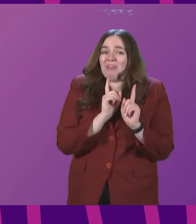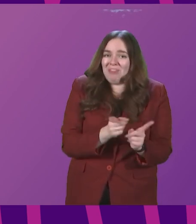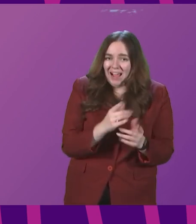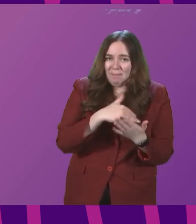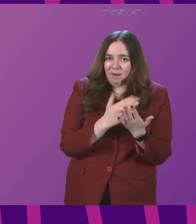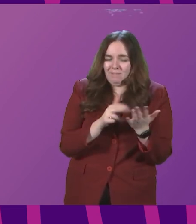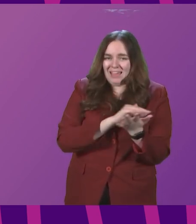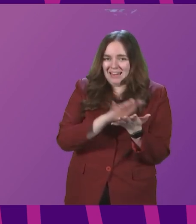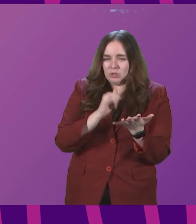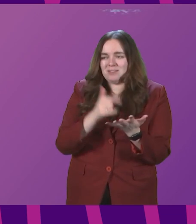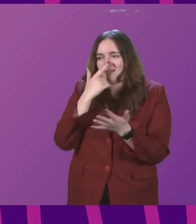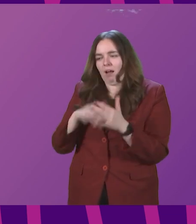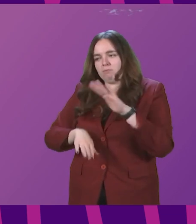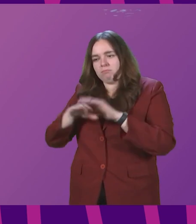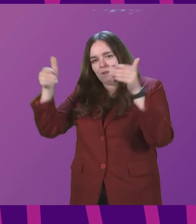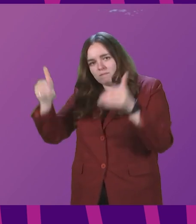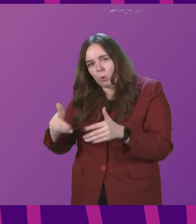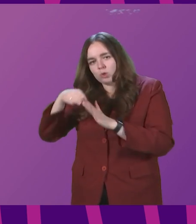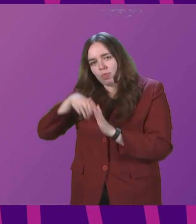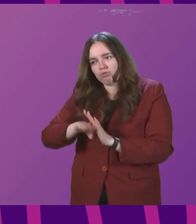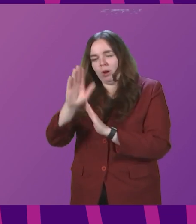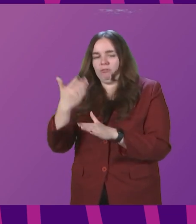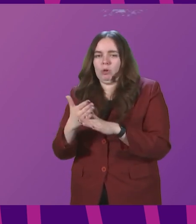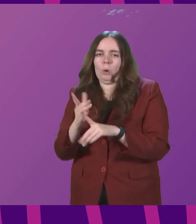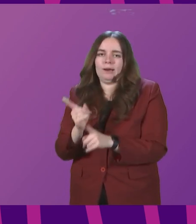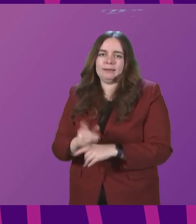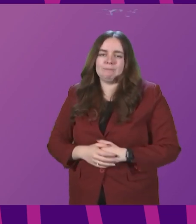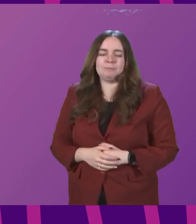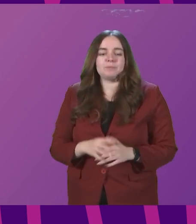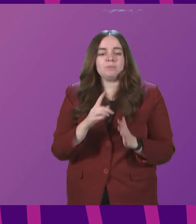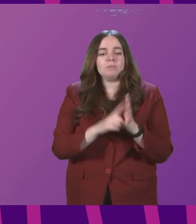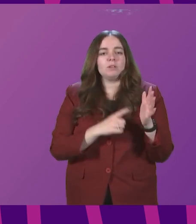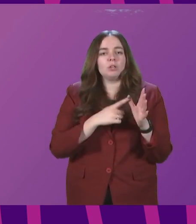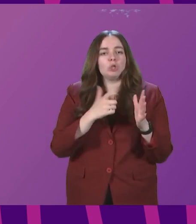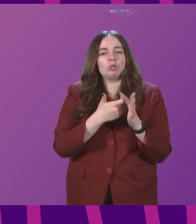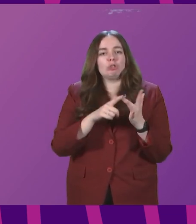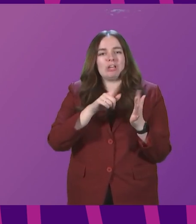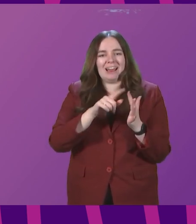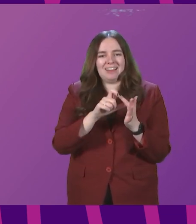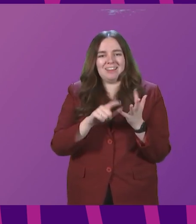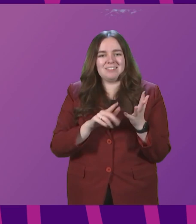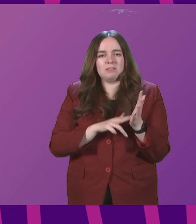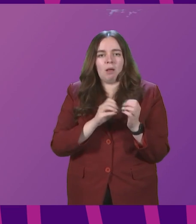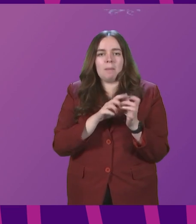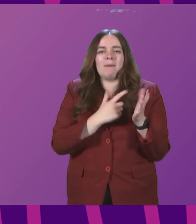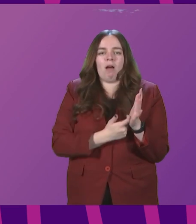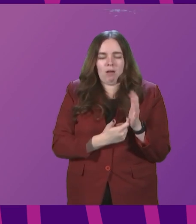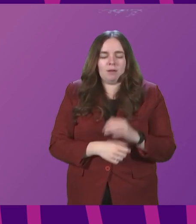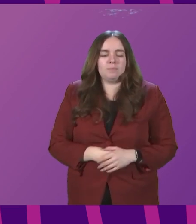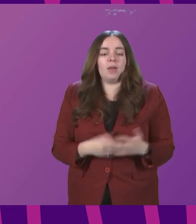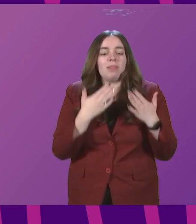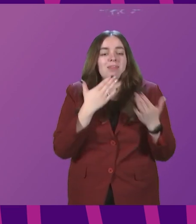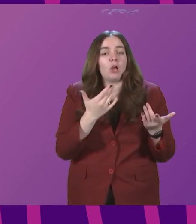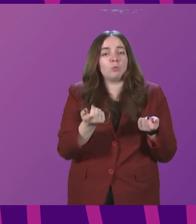and enable it to focus fully on the recovery work. Jackie Dunbar to be followed by Rona Mackay. Thank you, President